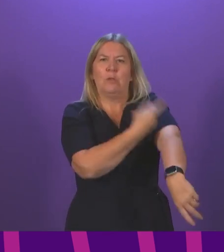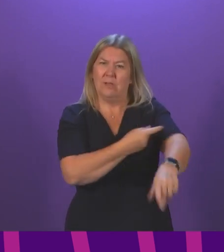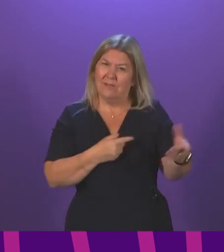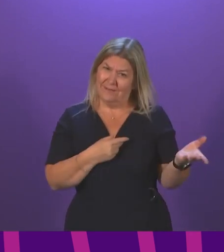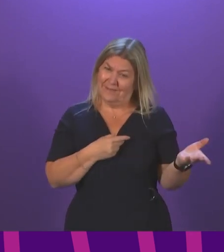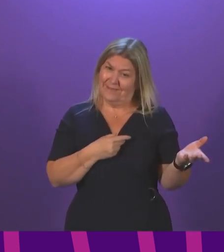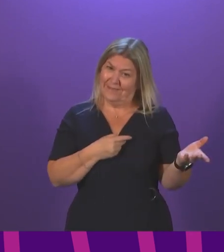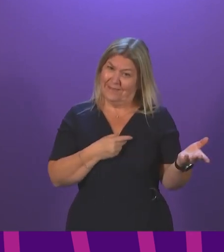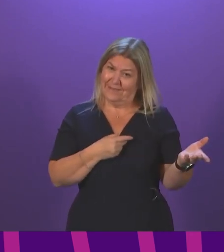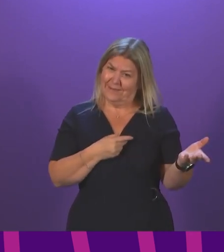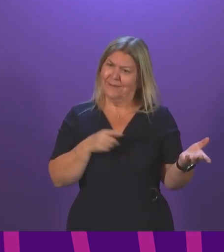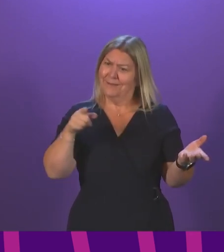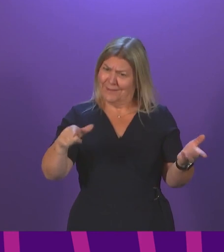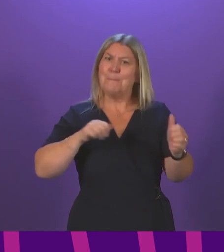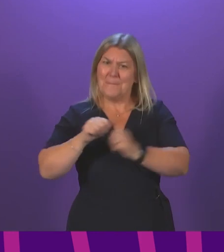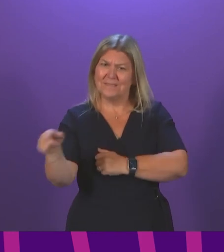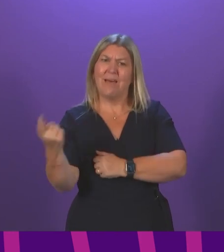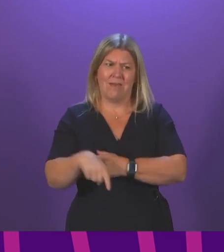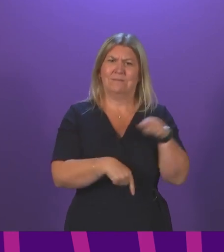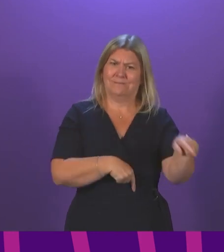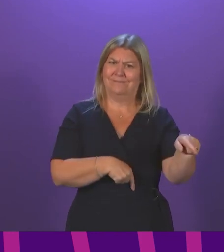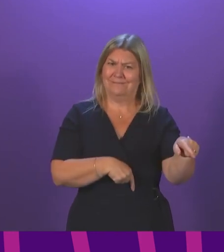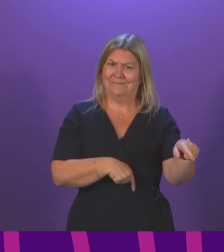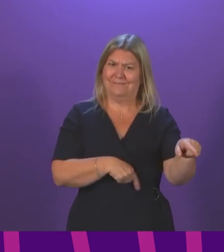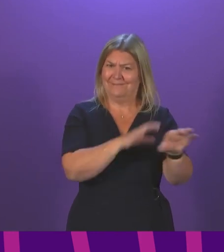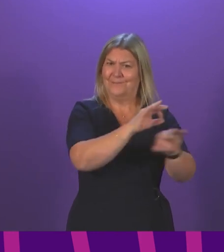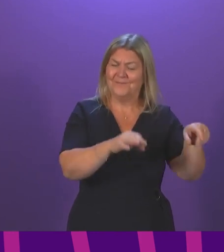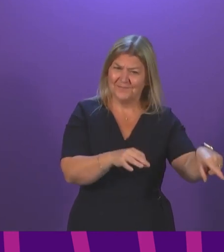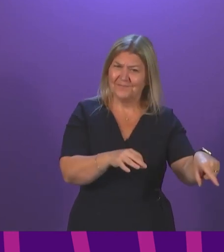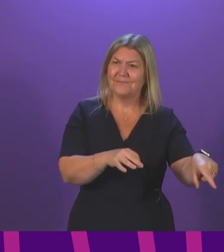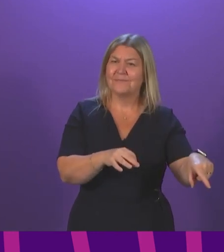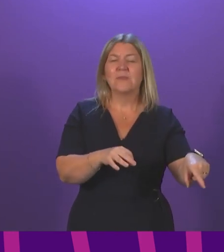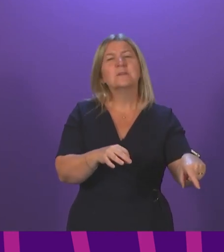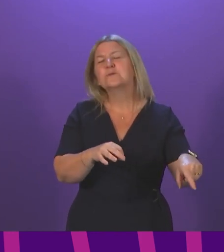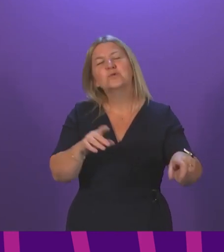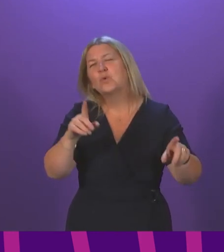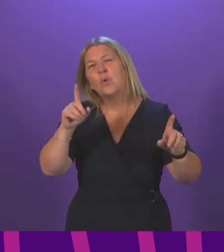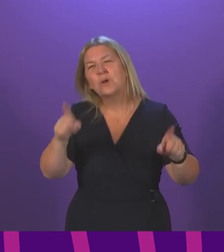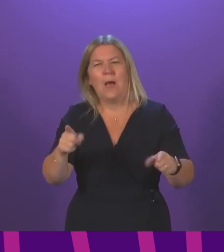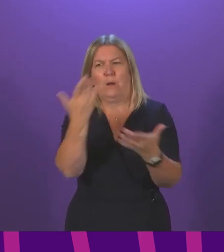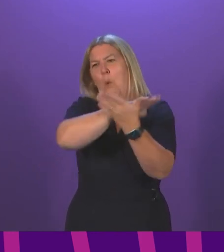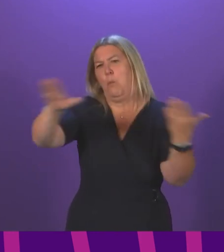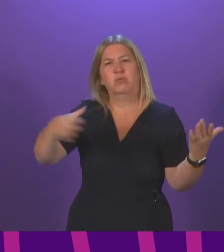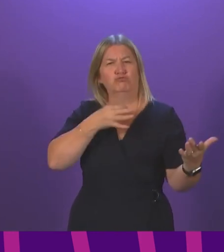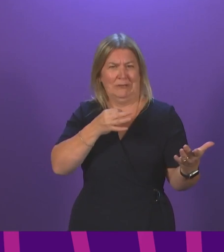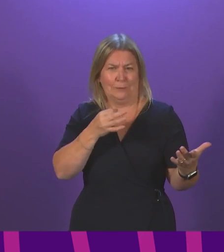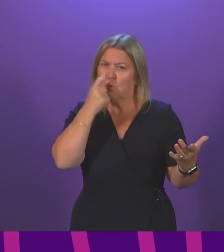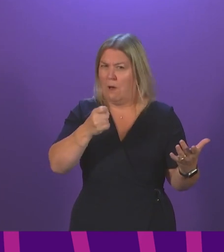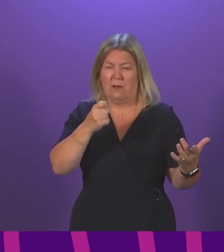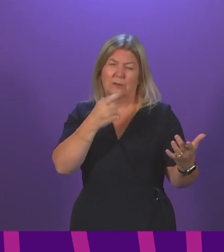Is it eradicated? No. But no single measure will eradicate risk. So this is about having a basket of measures. It's about